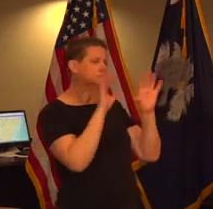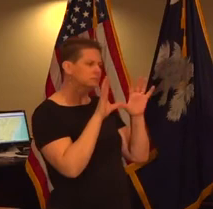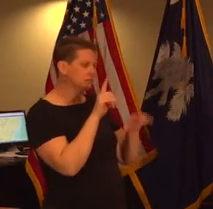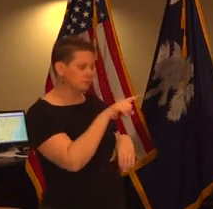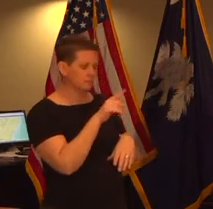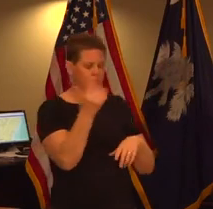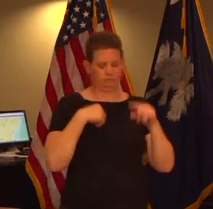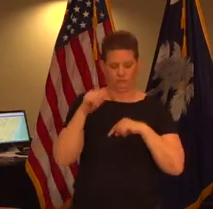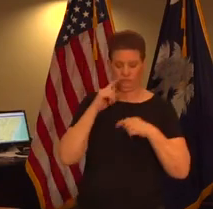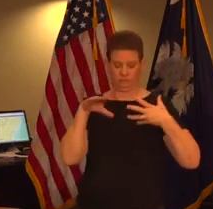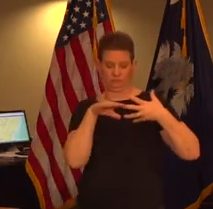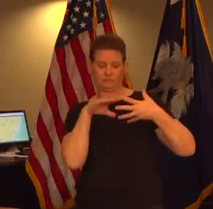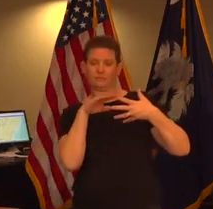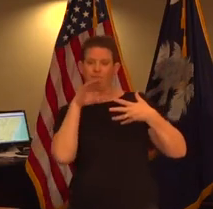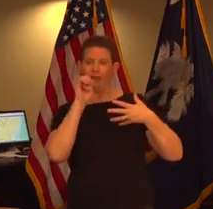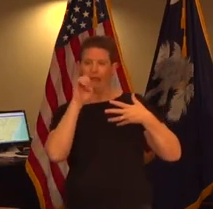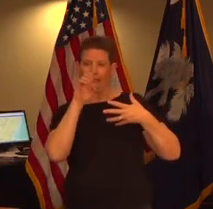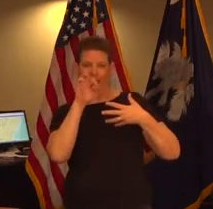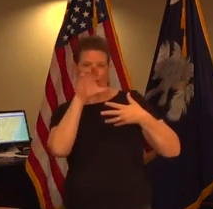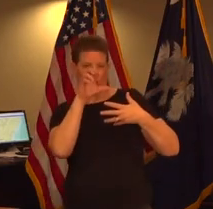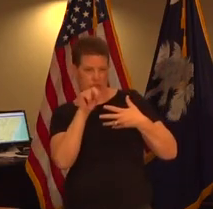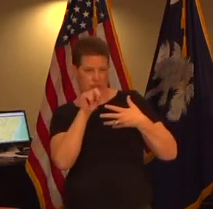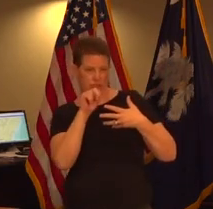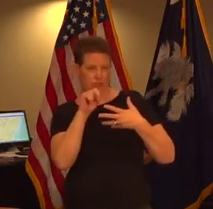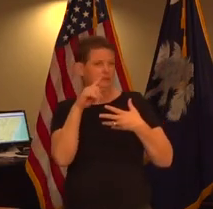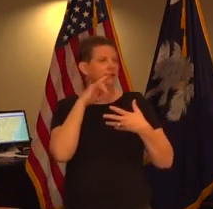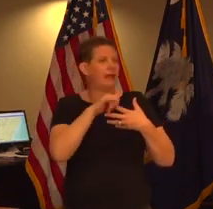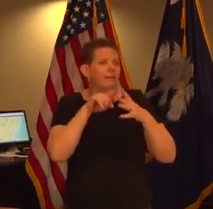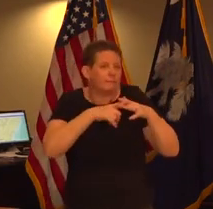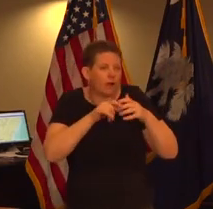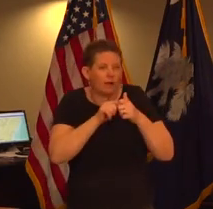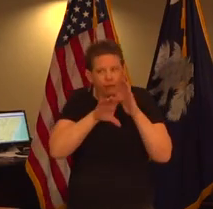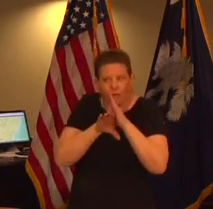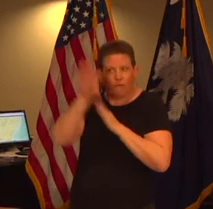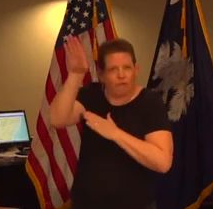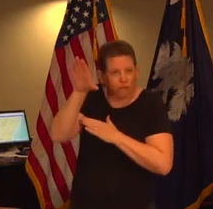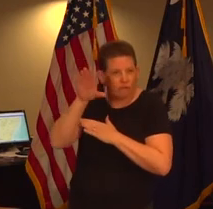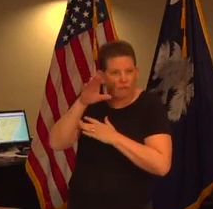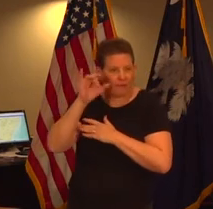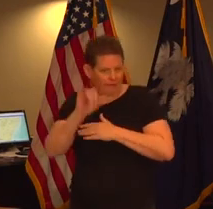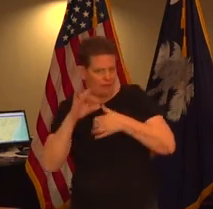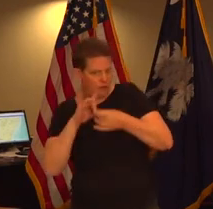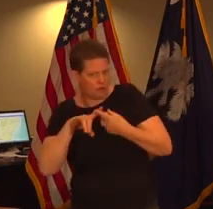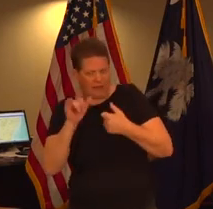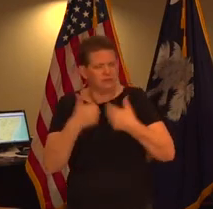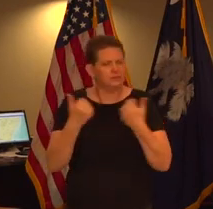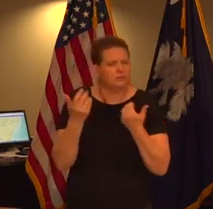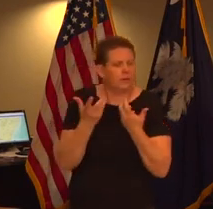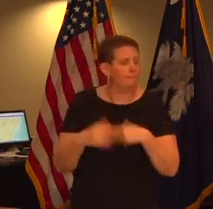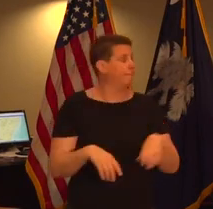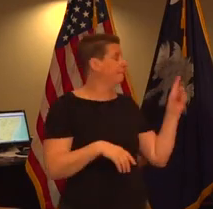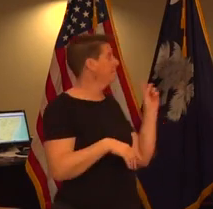acceleration phase is that the start of our surge that some would say or spike is that safe to call those two or is it separate would you say